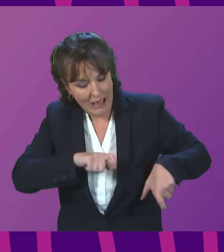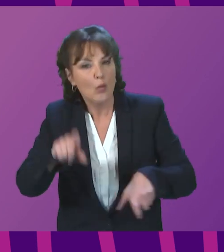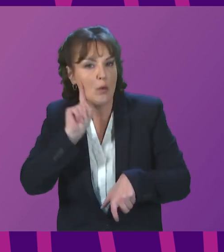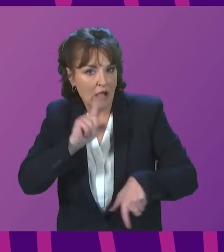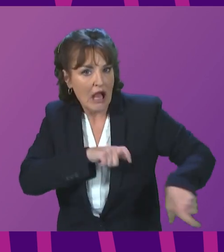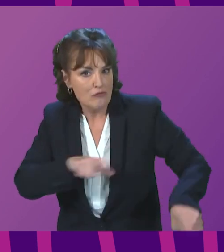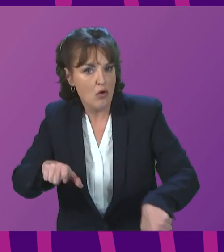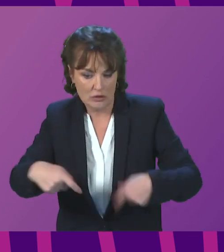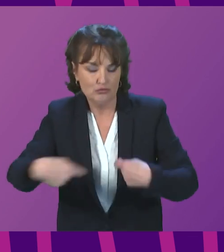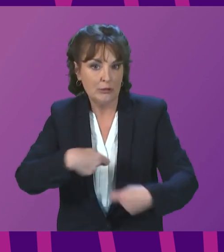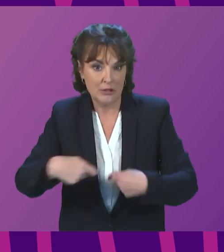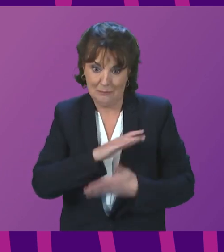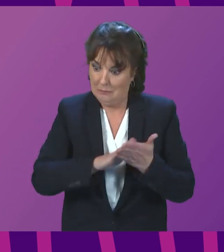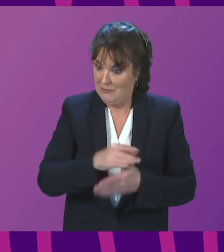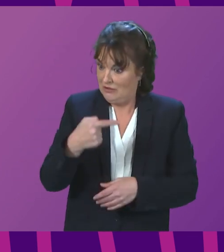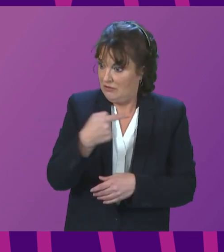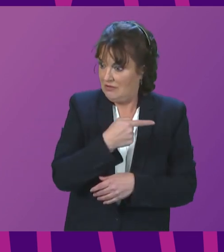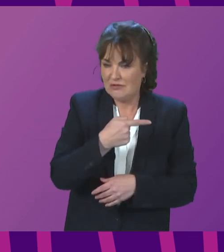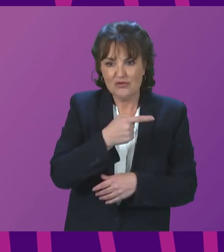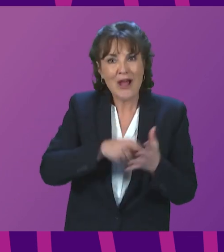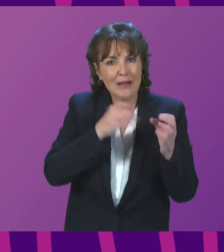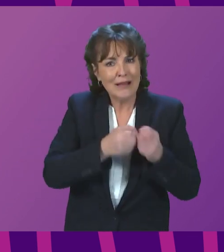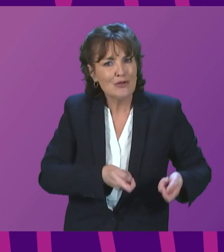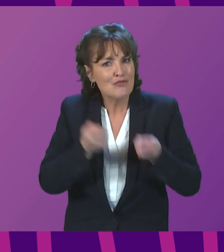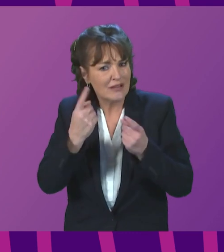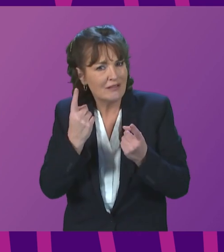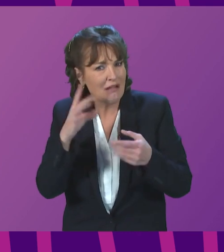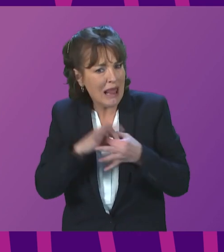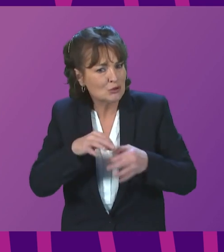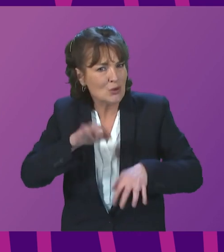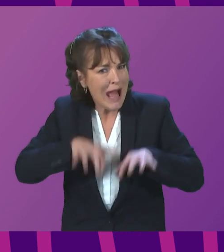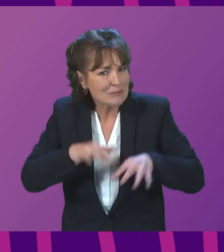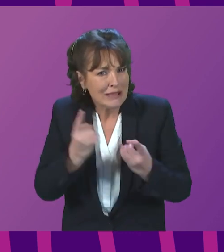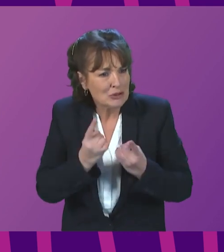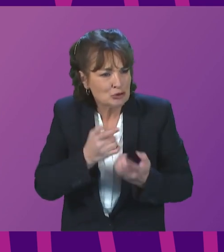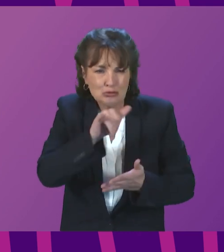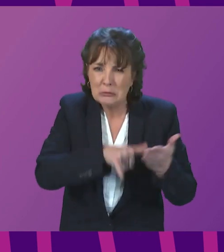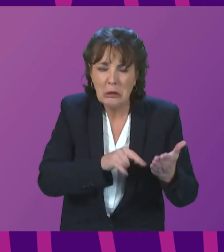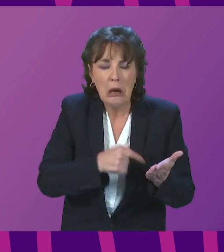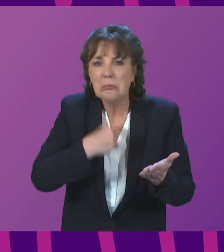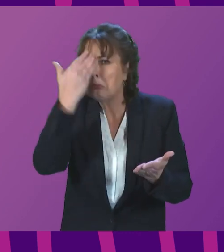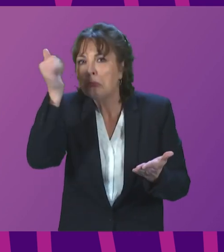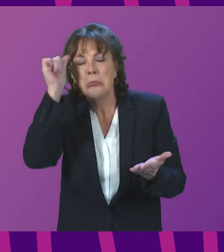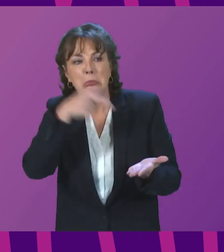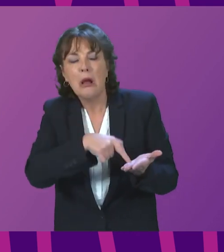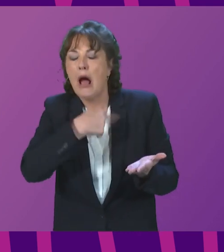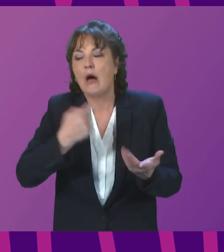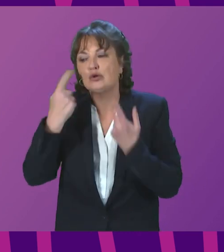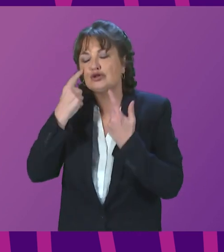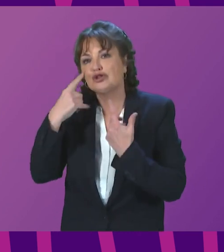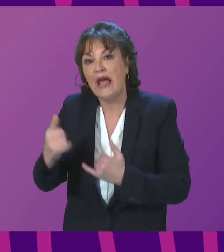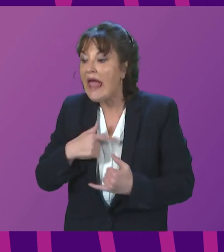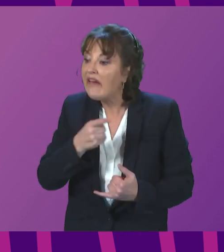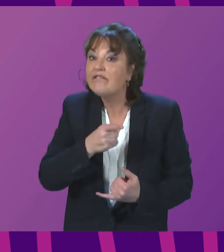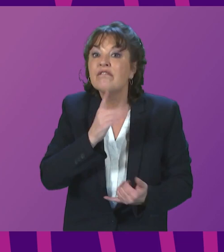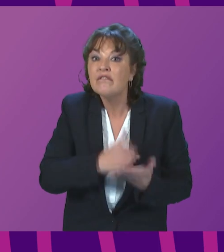issue that Jackie Bailey has raised I am not aware of but I will look into that and make sure that if that is an issue that subsists that it is rectified as soon